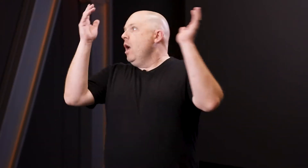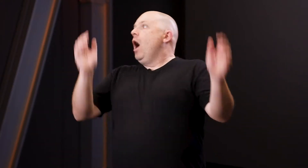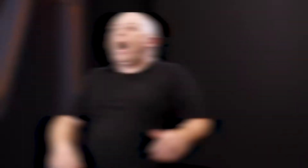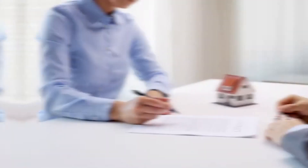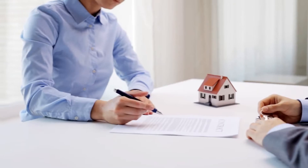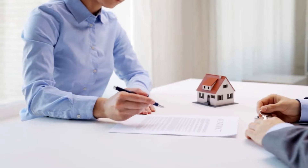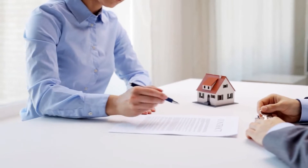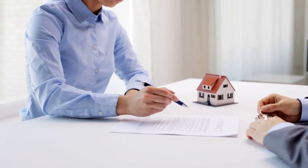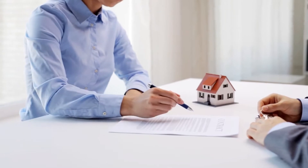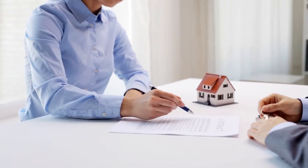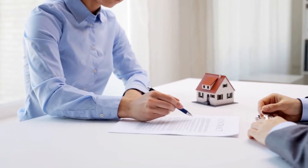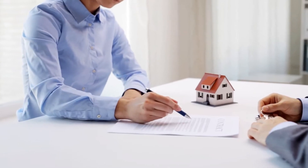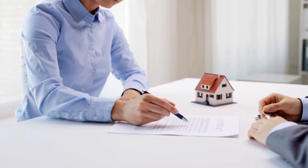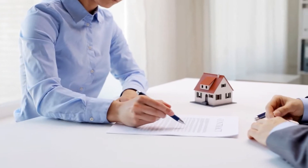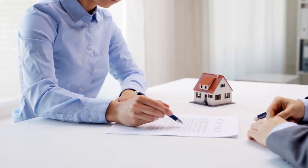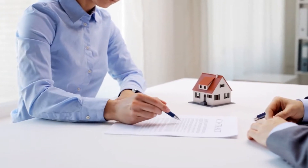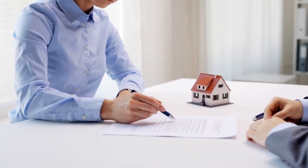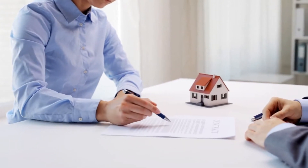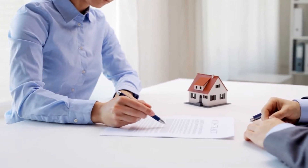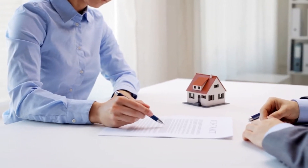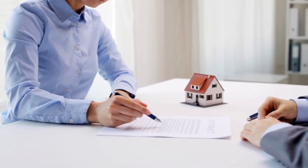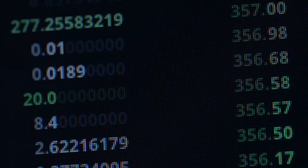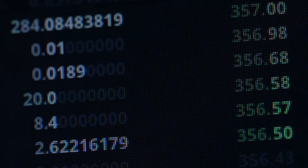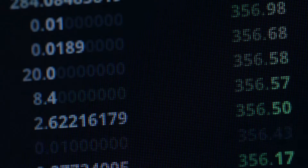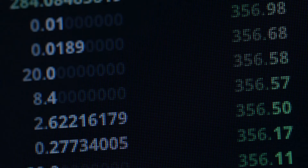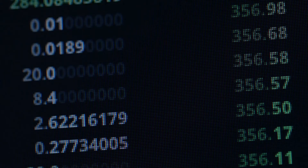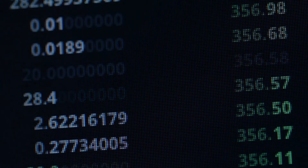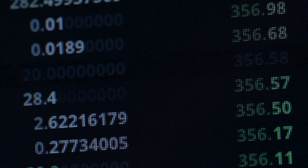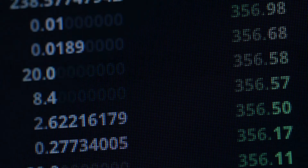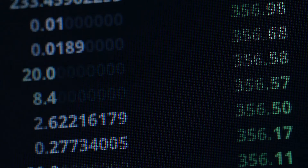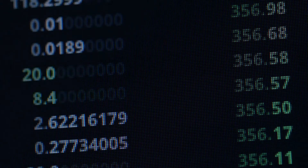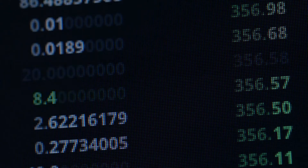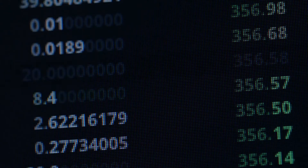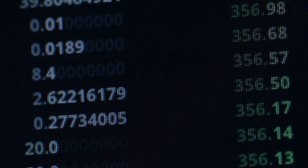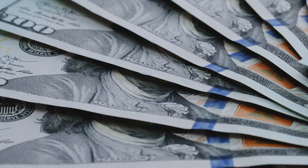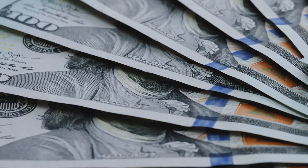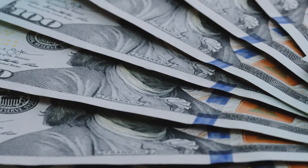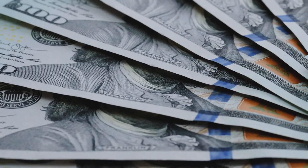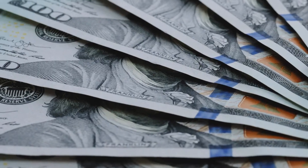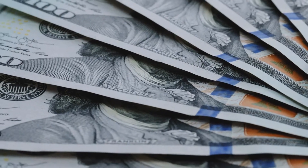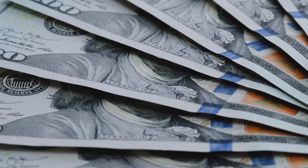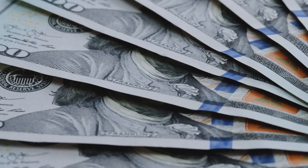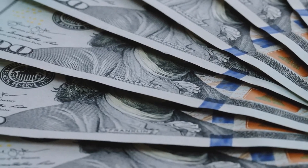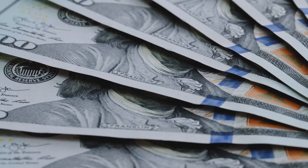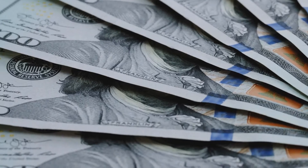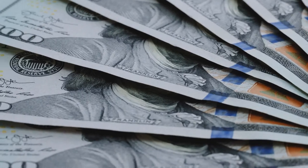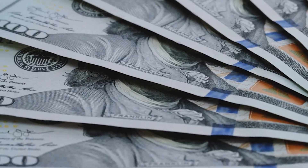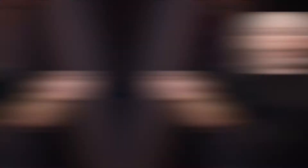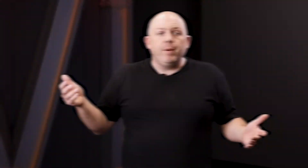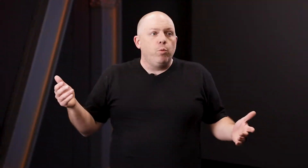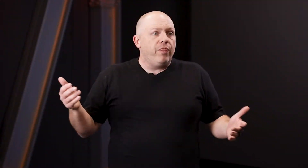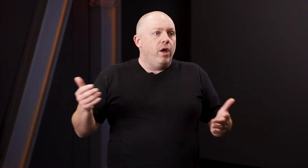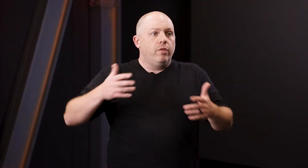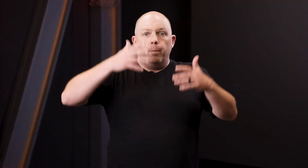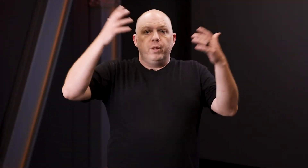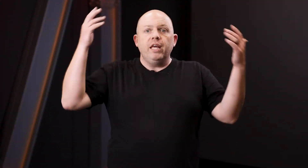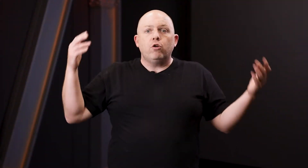I don't know if I want to invest in real estate. I don't know what's going to happen. I don't know what's going to happen with the market. I don't know what's going to happen with the dollar. I don't know what's going to happen with the political